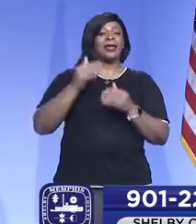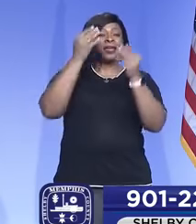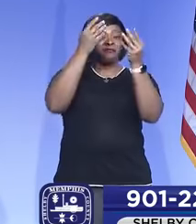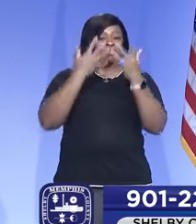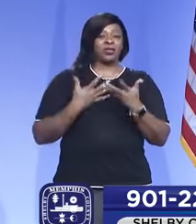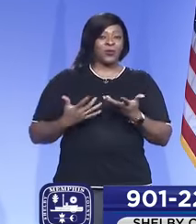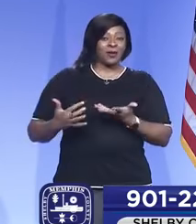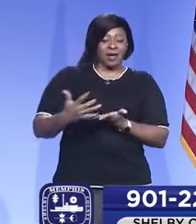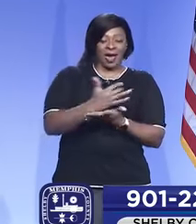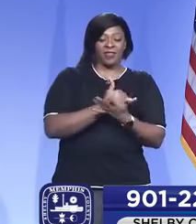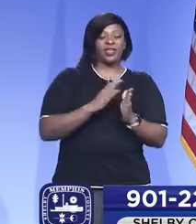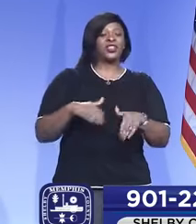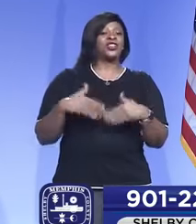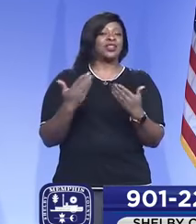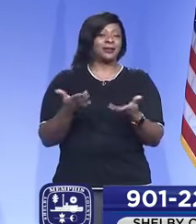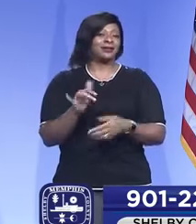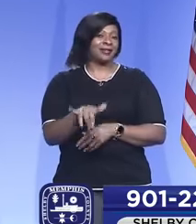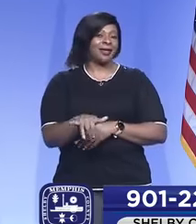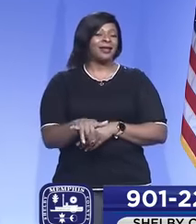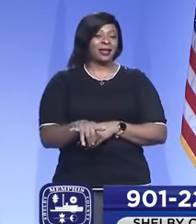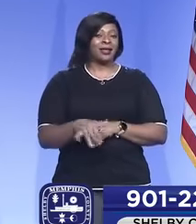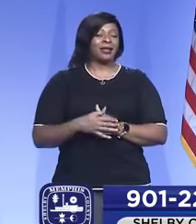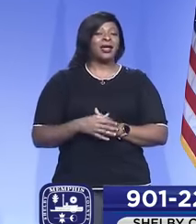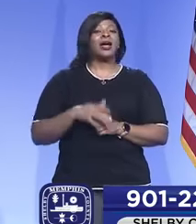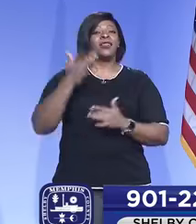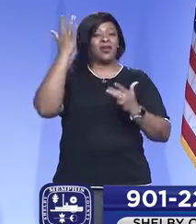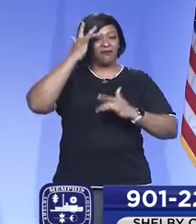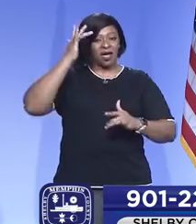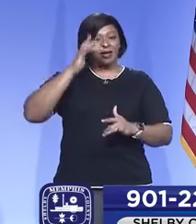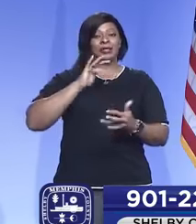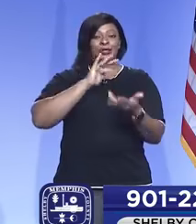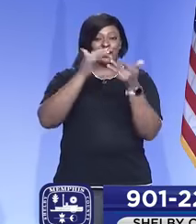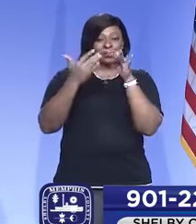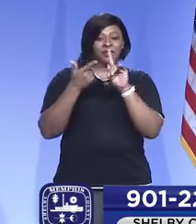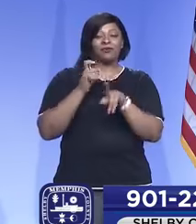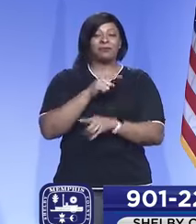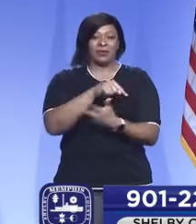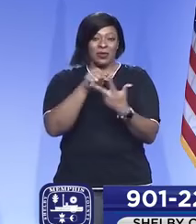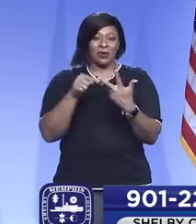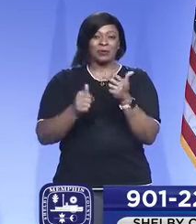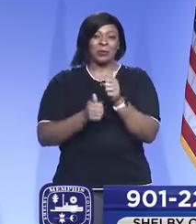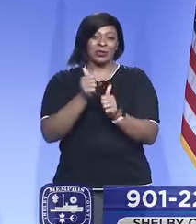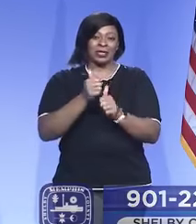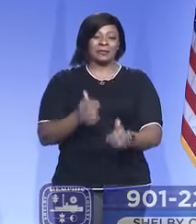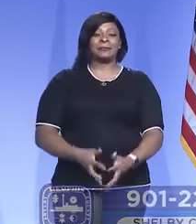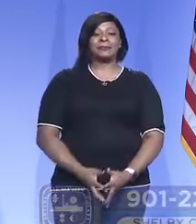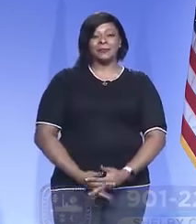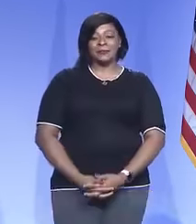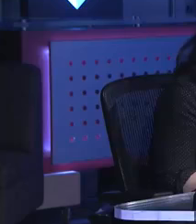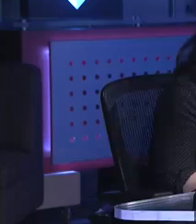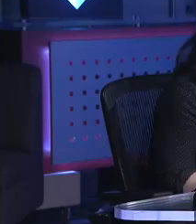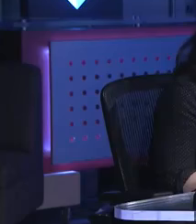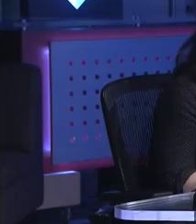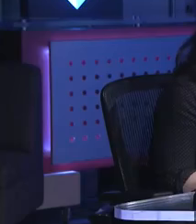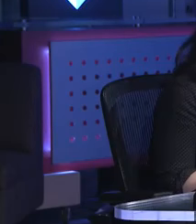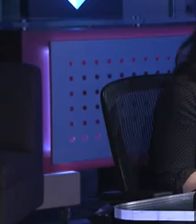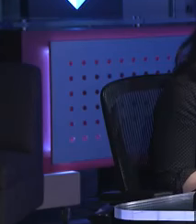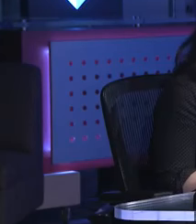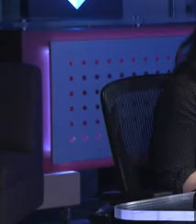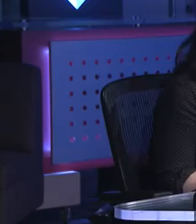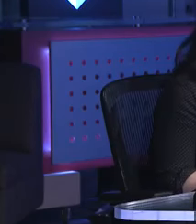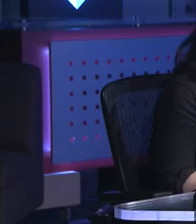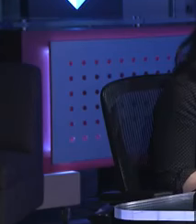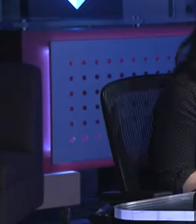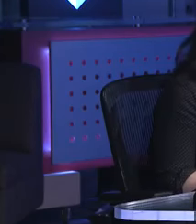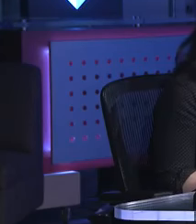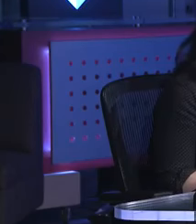we're gathering suggests is where the virus is being transmitted the most. Jane Roberts, Daily Memphian.